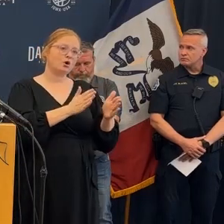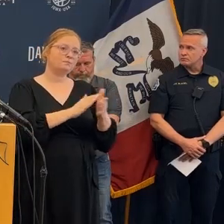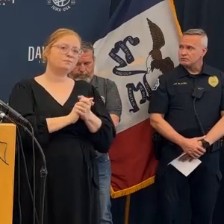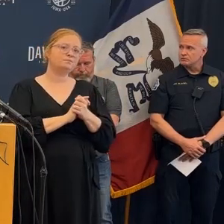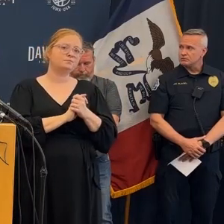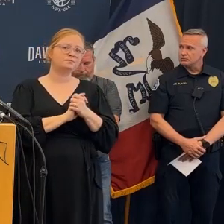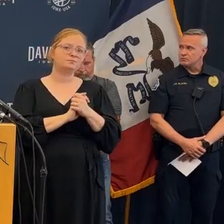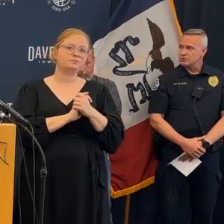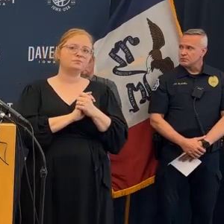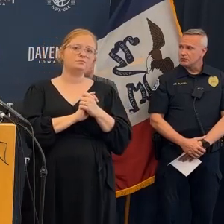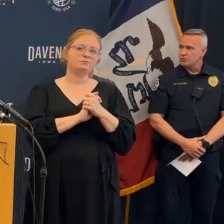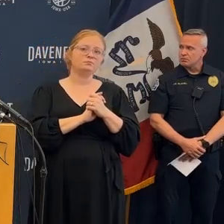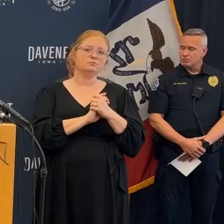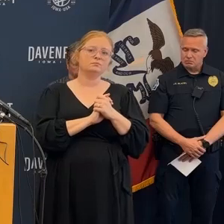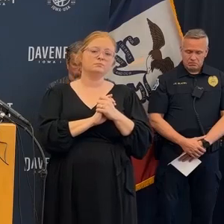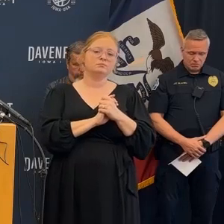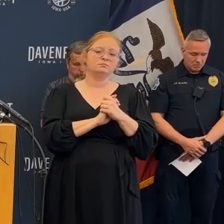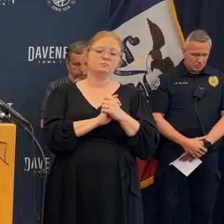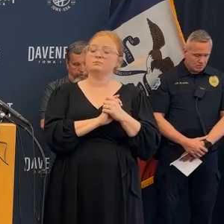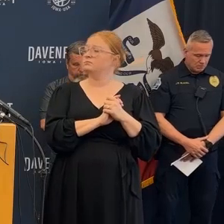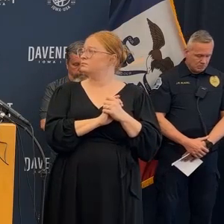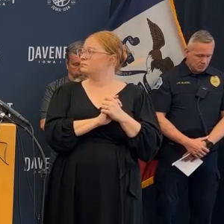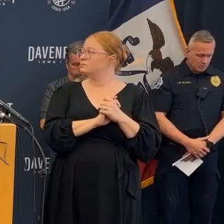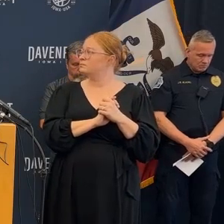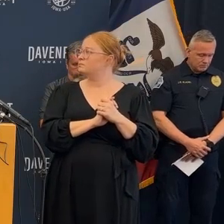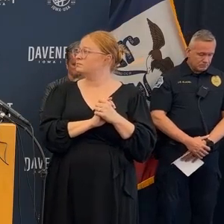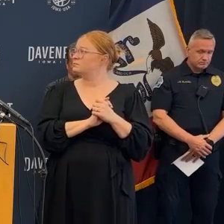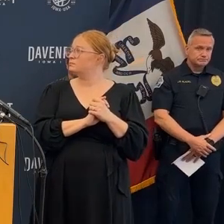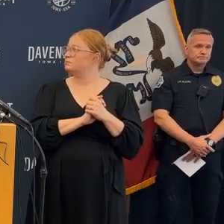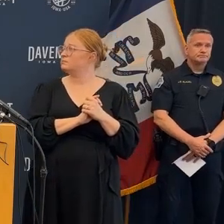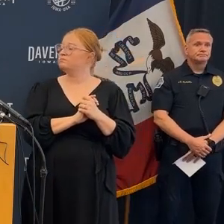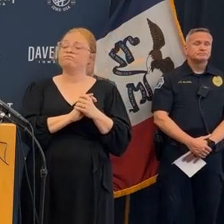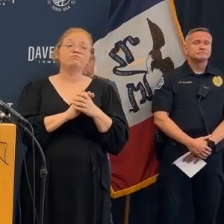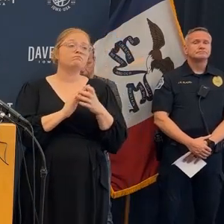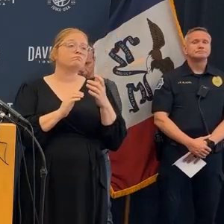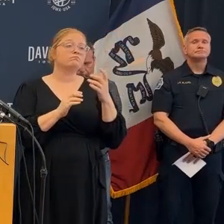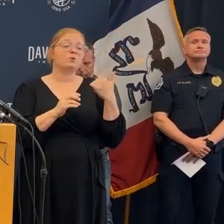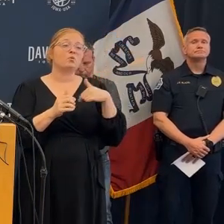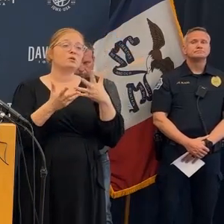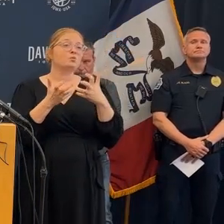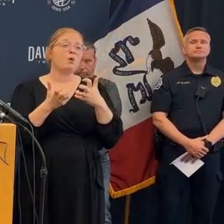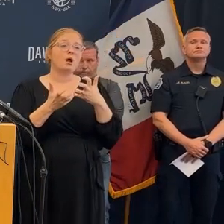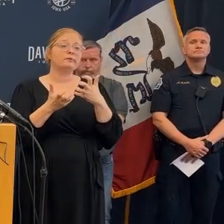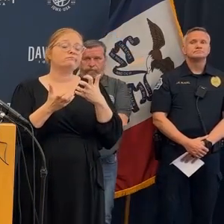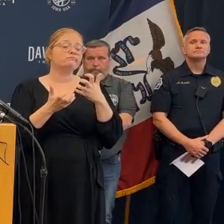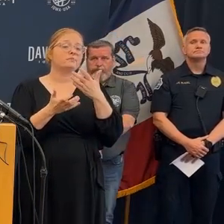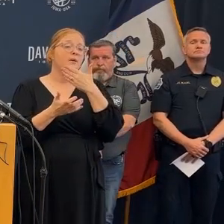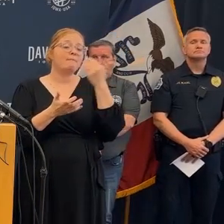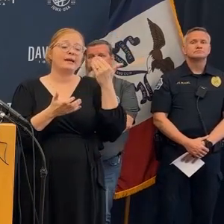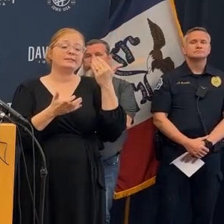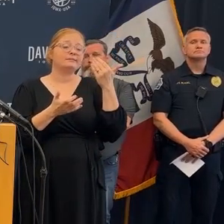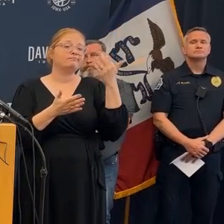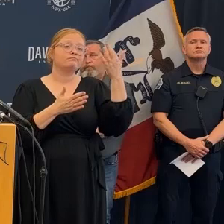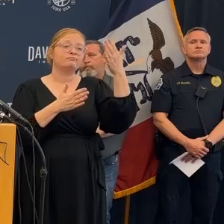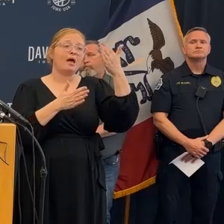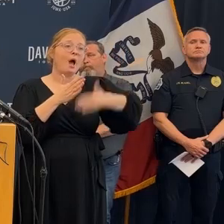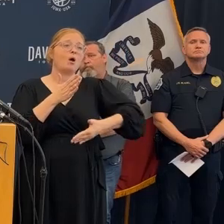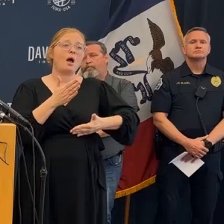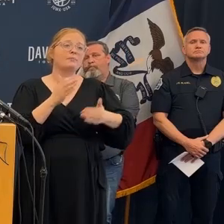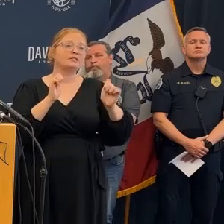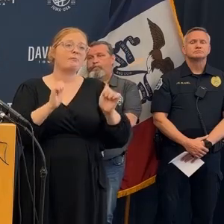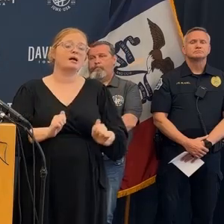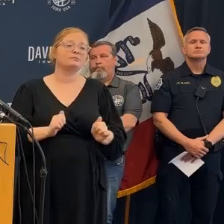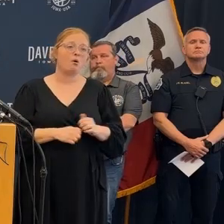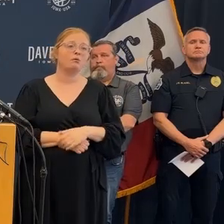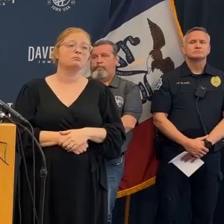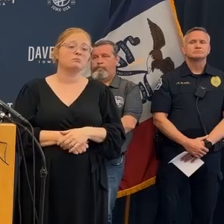to them to get it safe enough to go in and excavate that rubble to recover what's underneath of